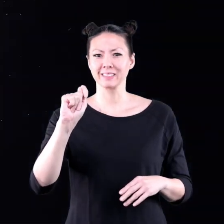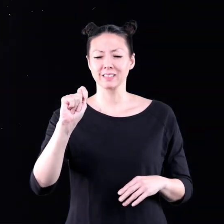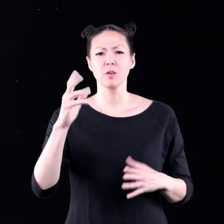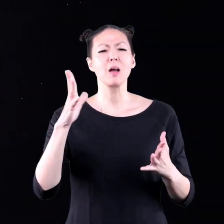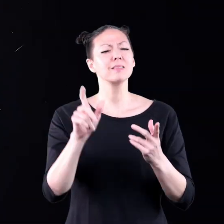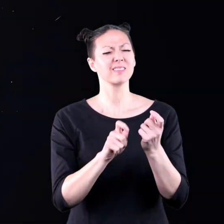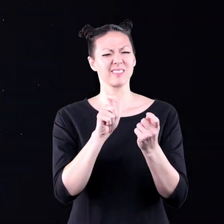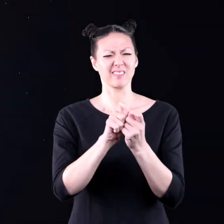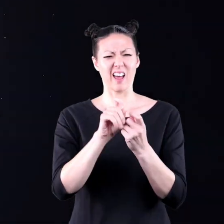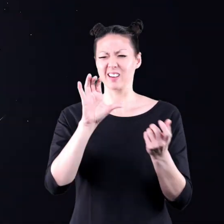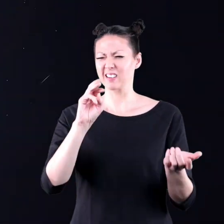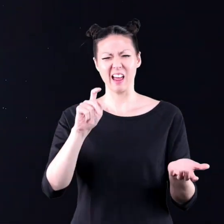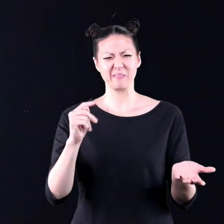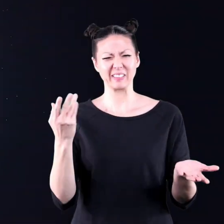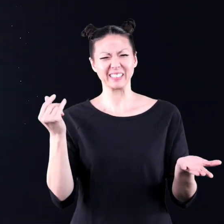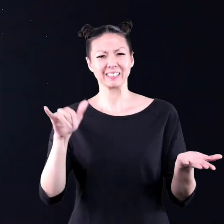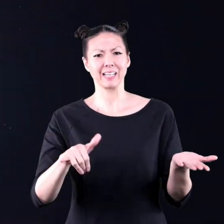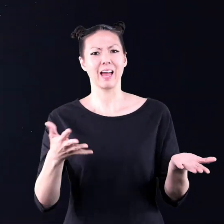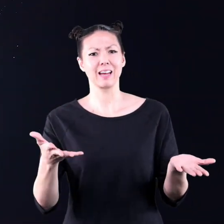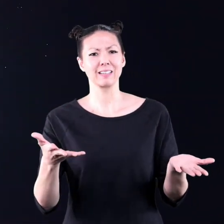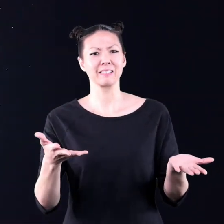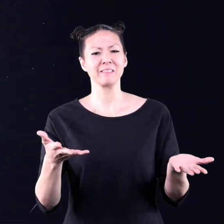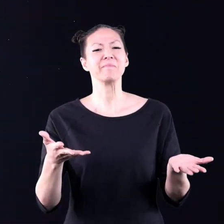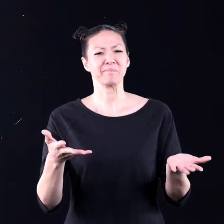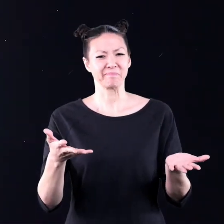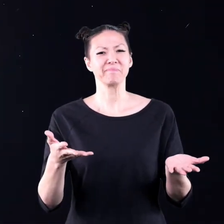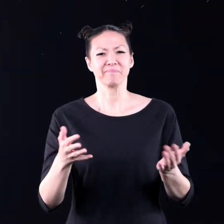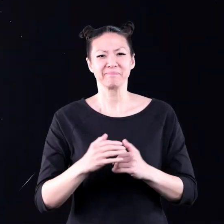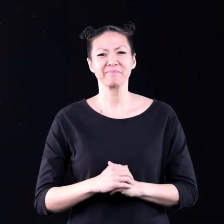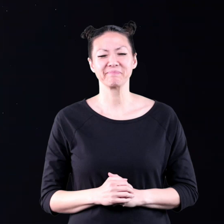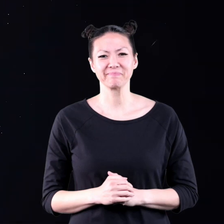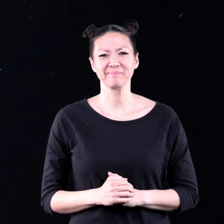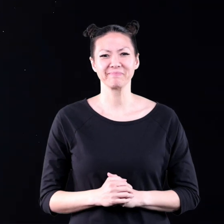So, what exactly is a comet?